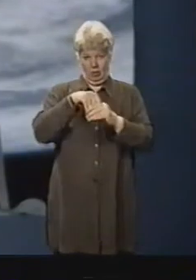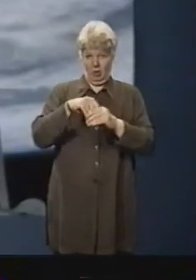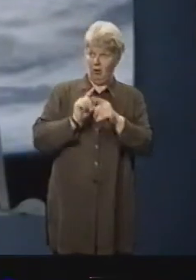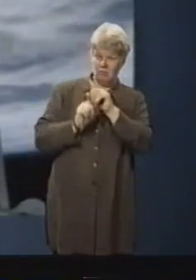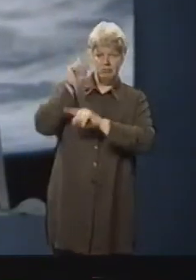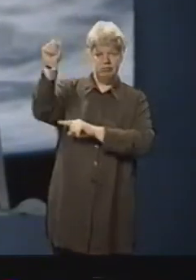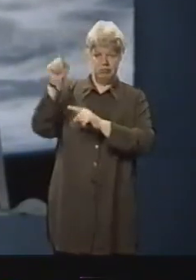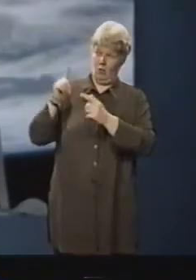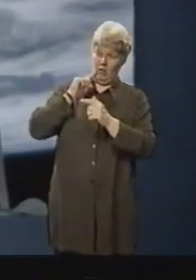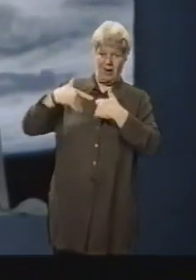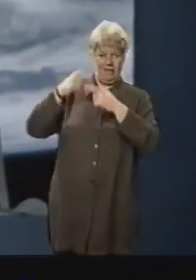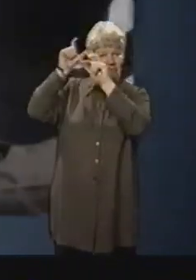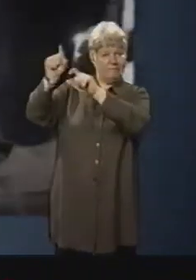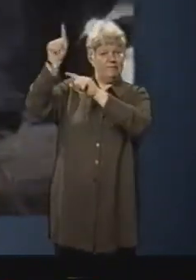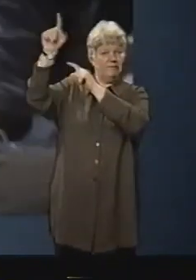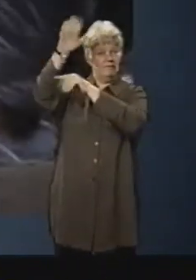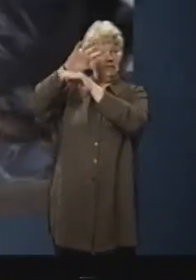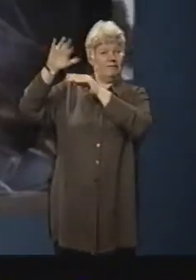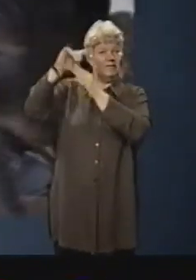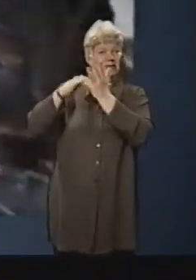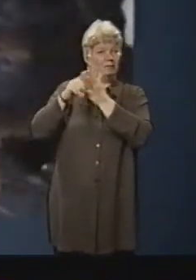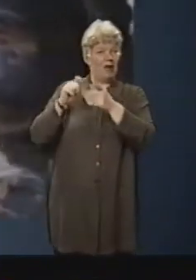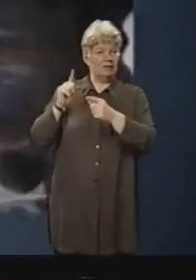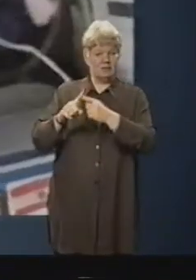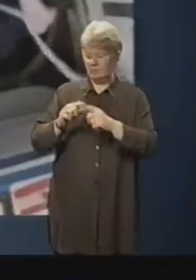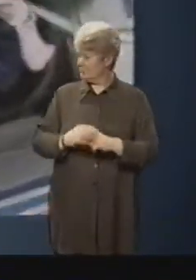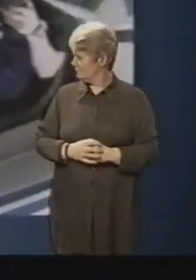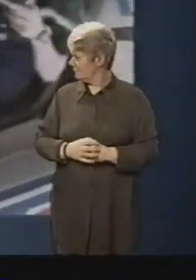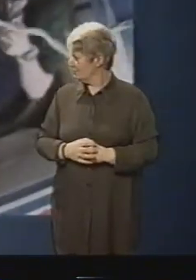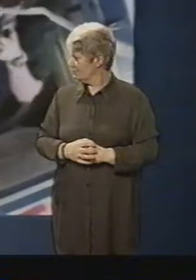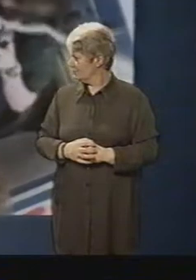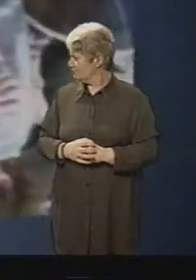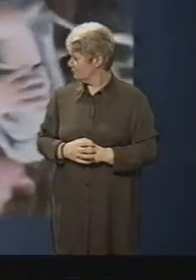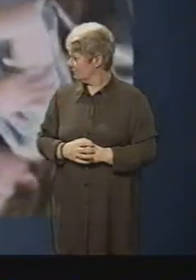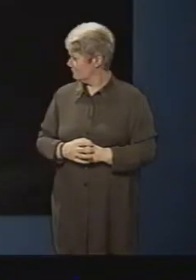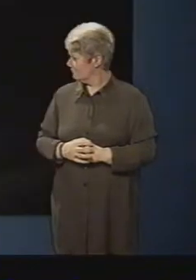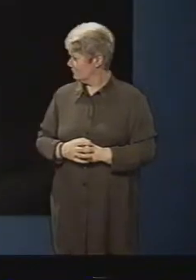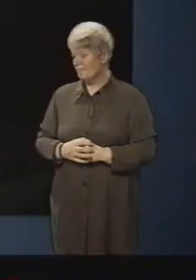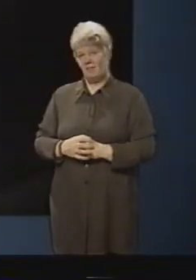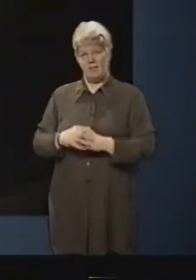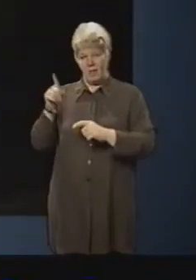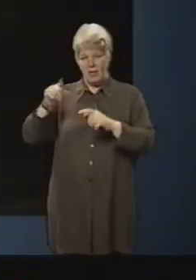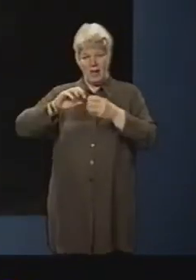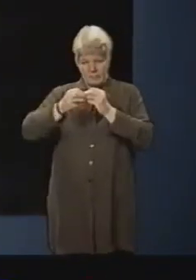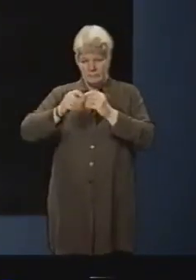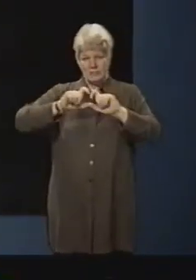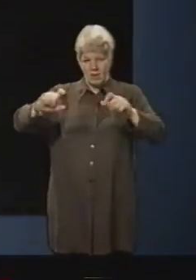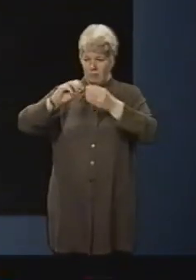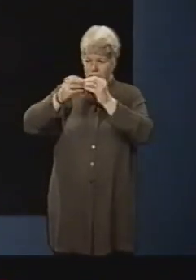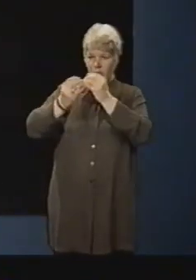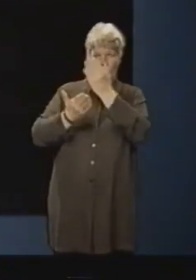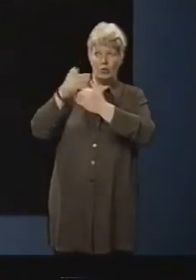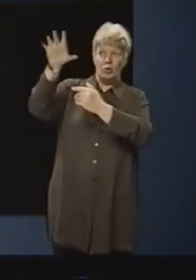live on board the station, maintaining a permanent human presence in space and continuing the construction of our new outpost.